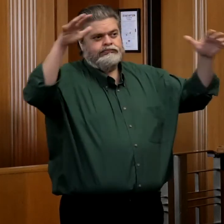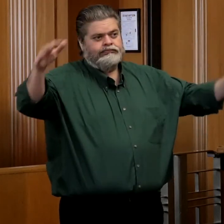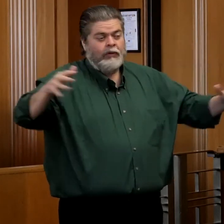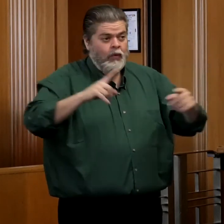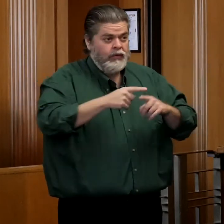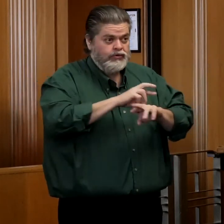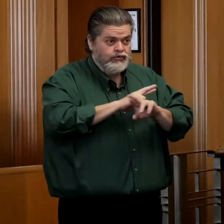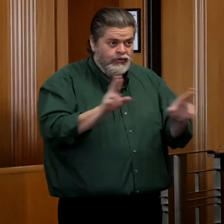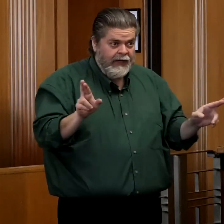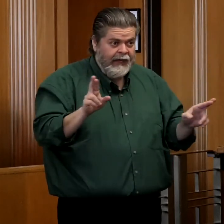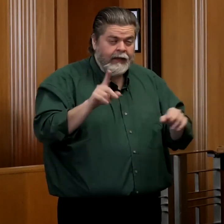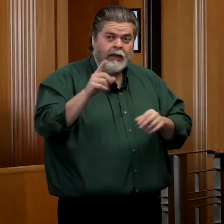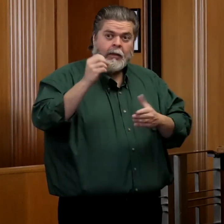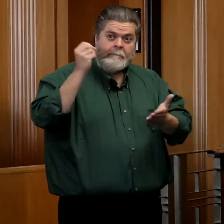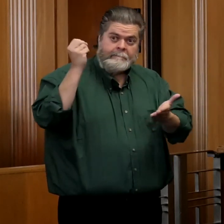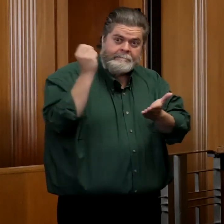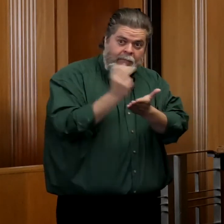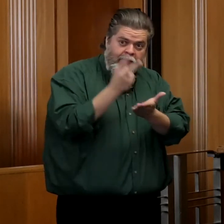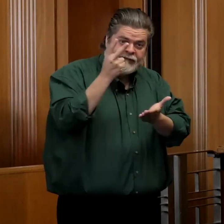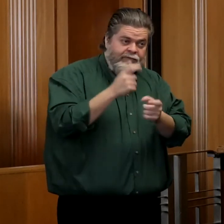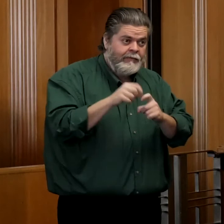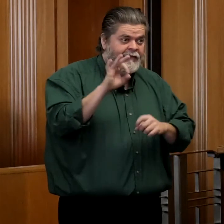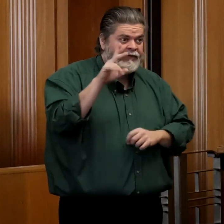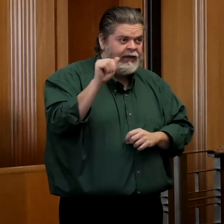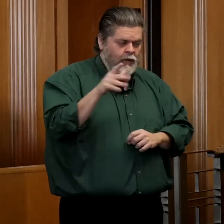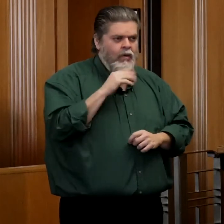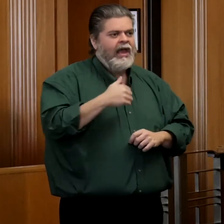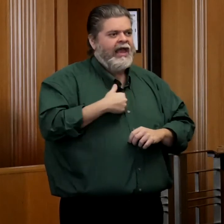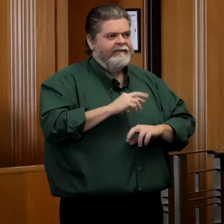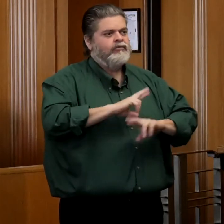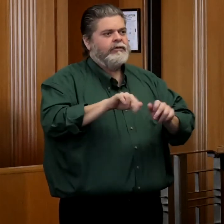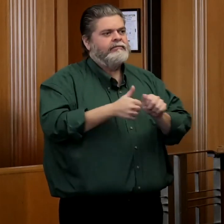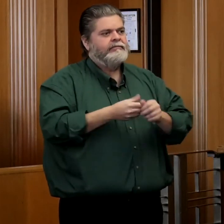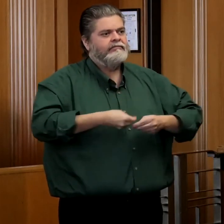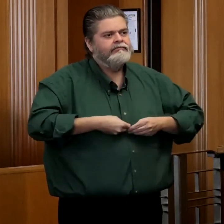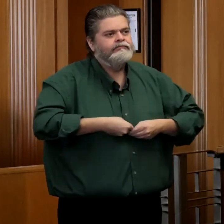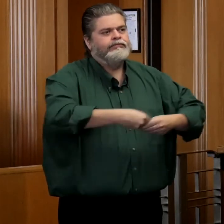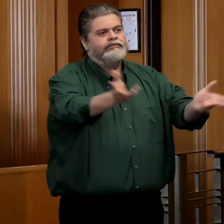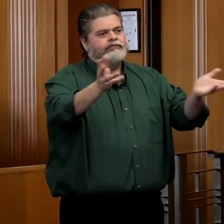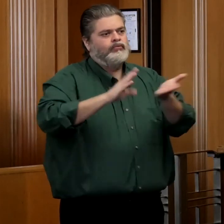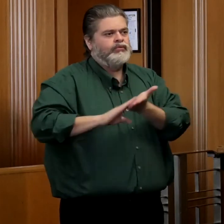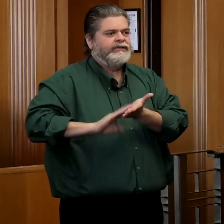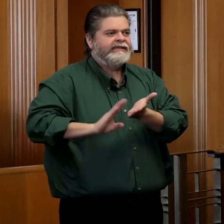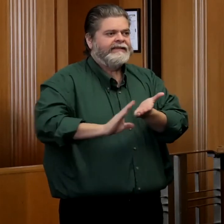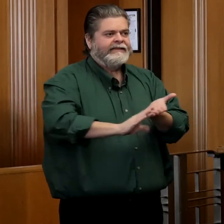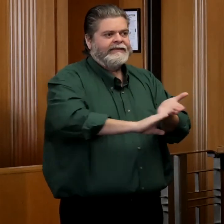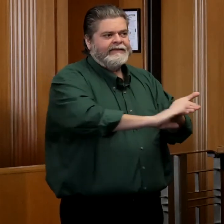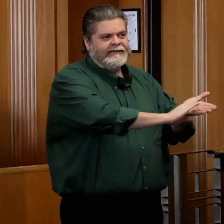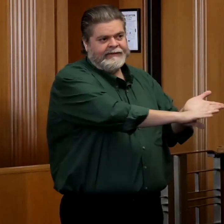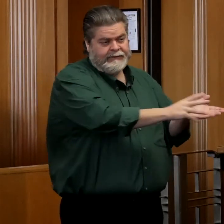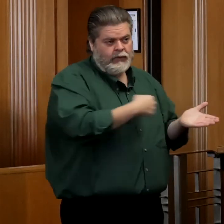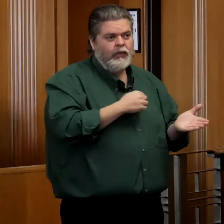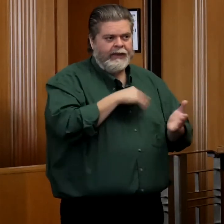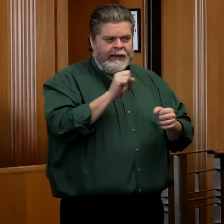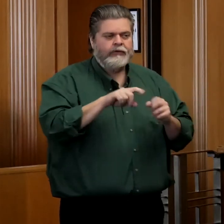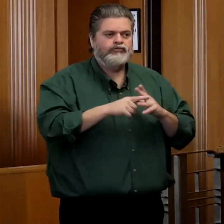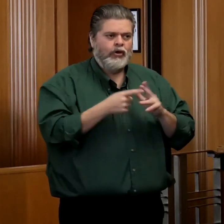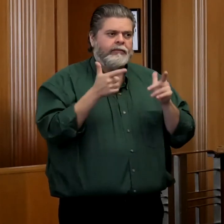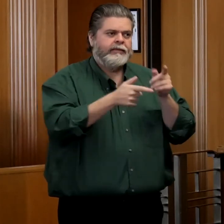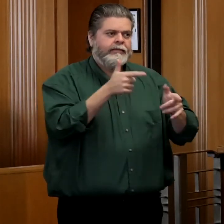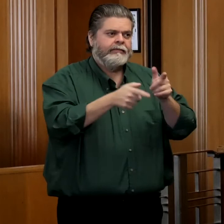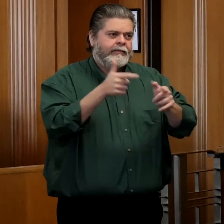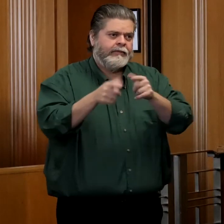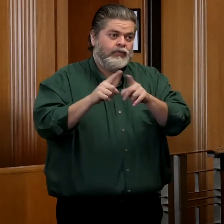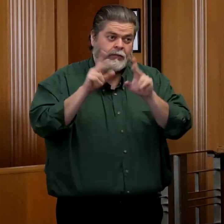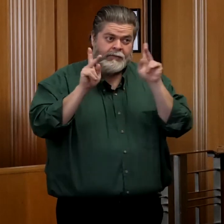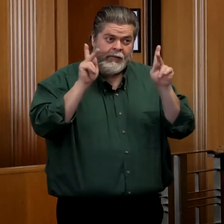once it does receive approval from the FDA, they will be able to very quickly get it to us, and we will be able to very quickly get it